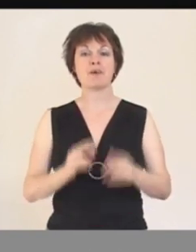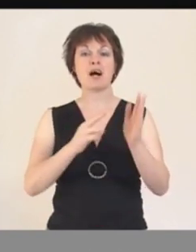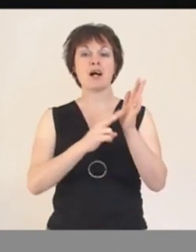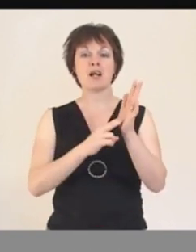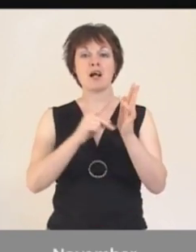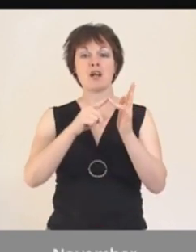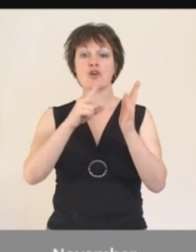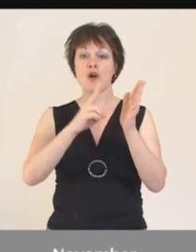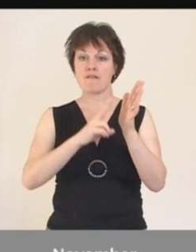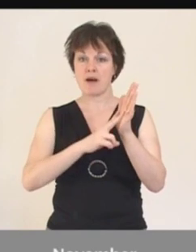November